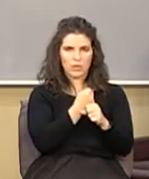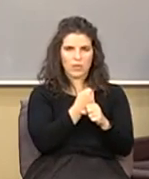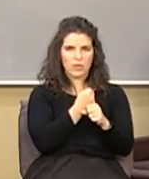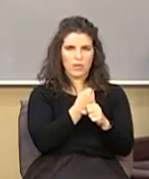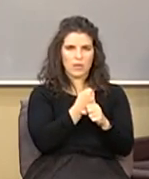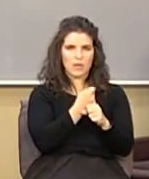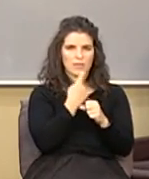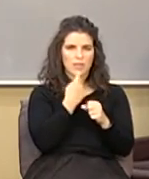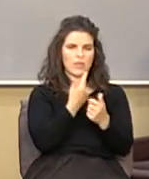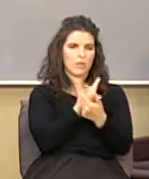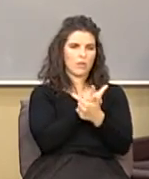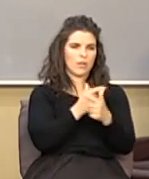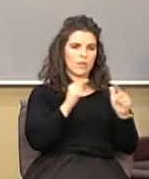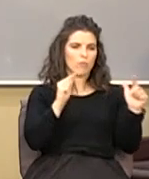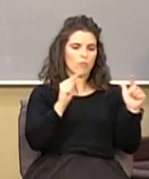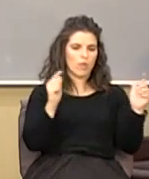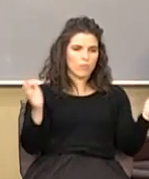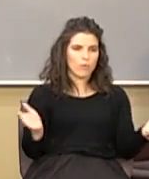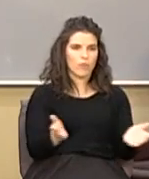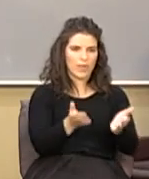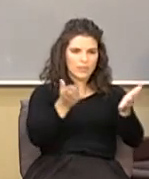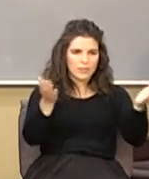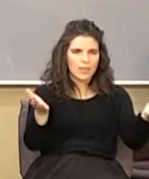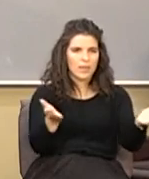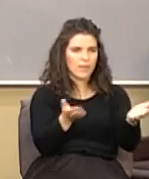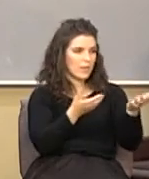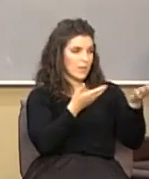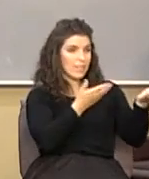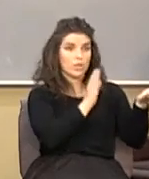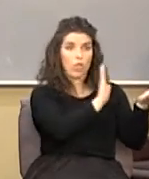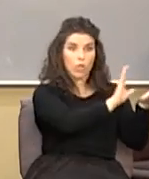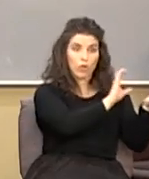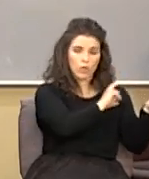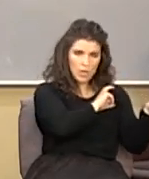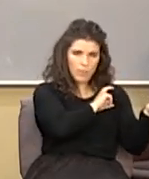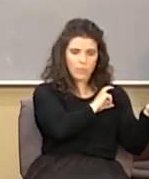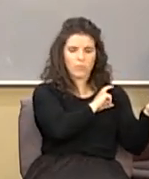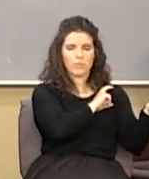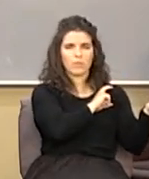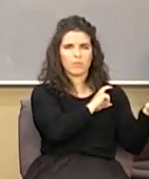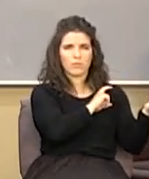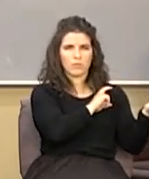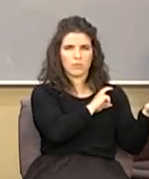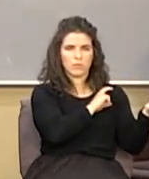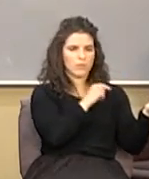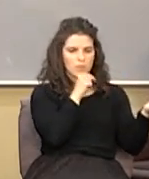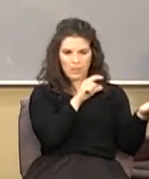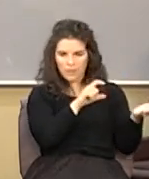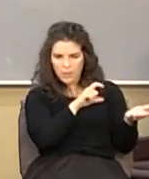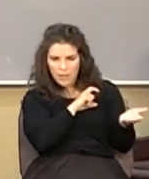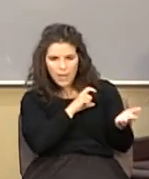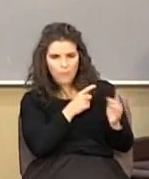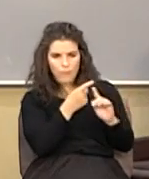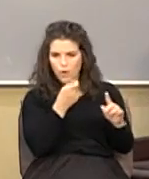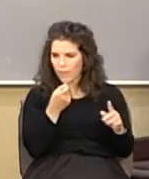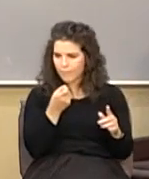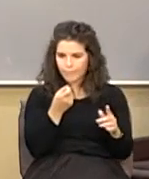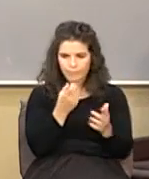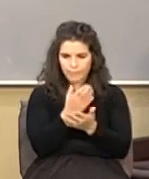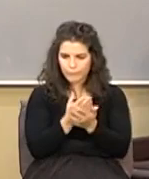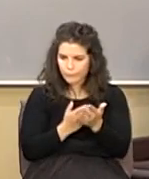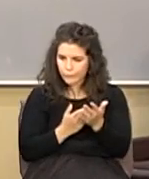of liberal progressivism he's their cop he's not the cop from some